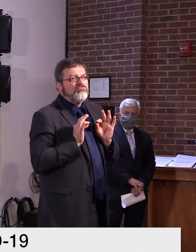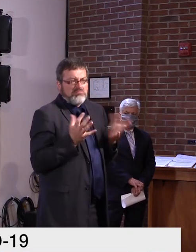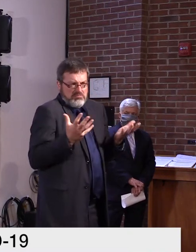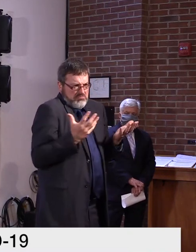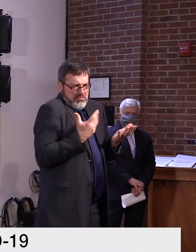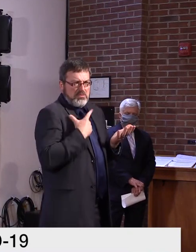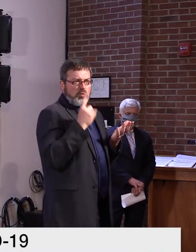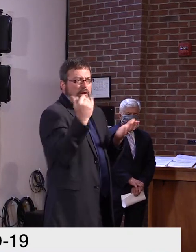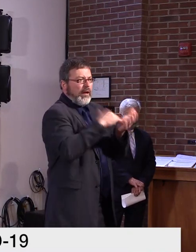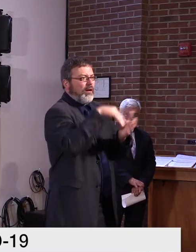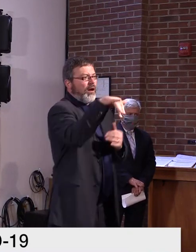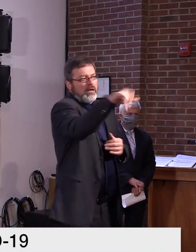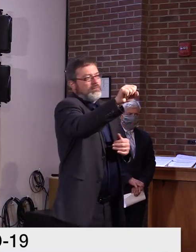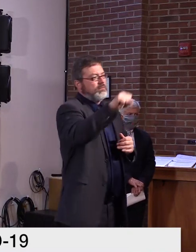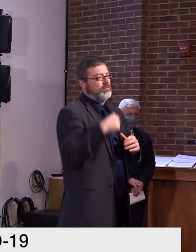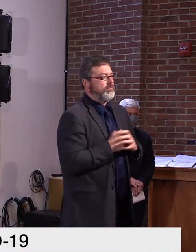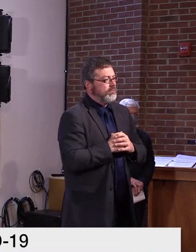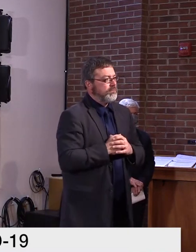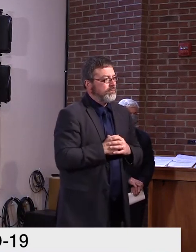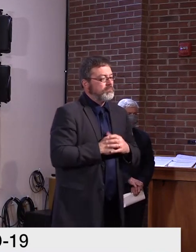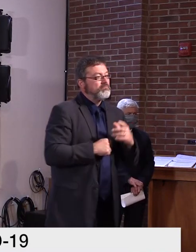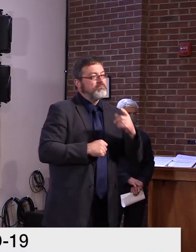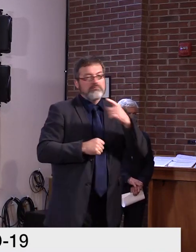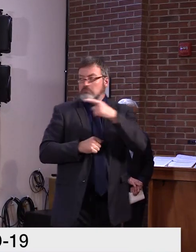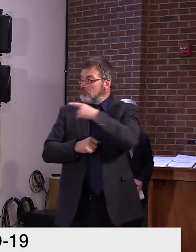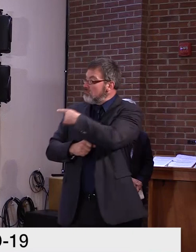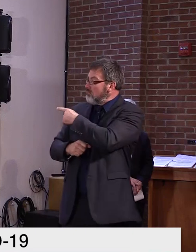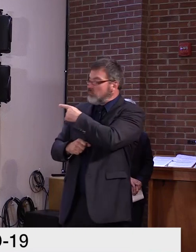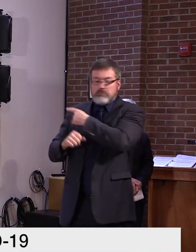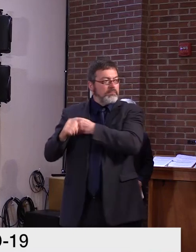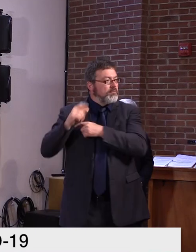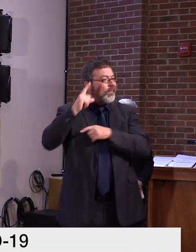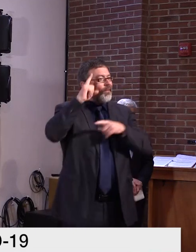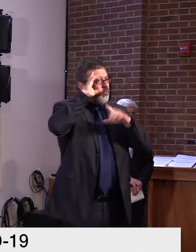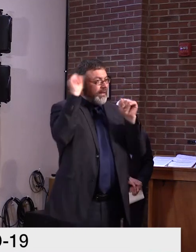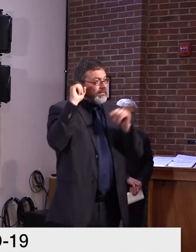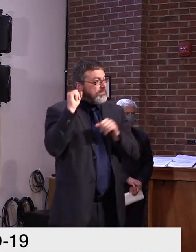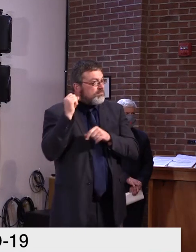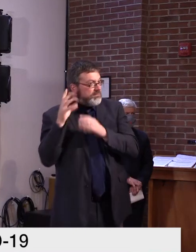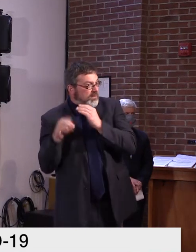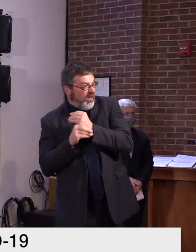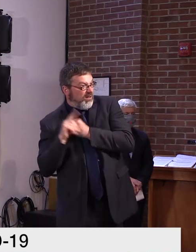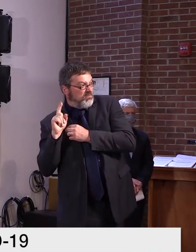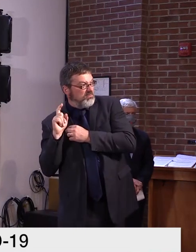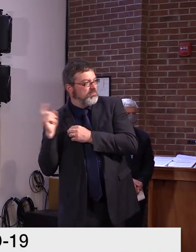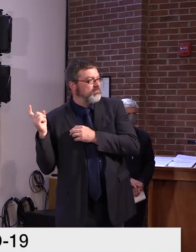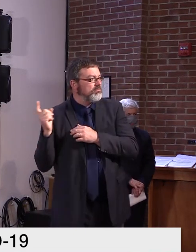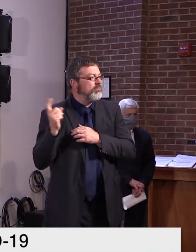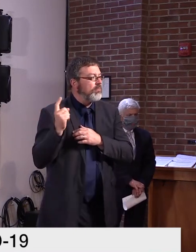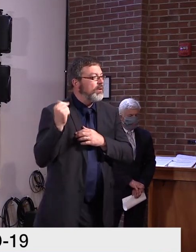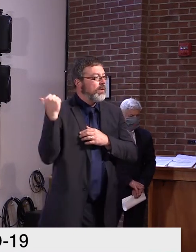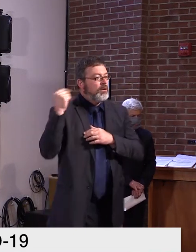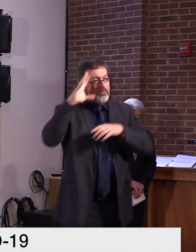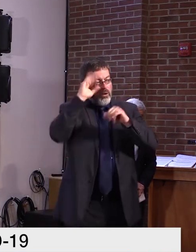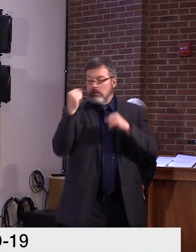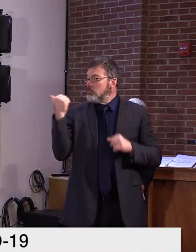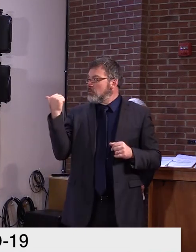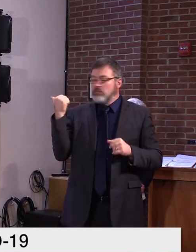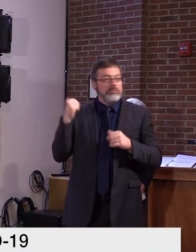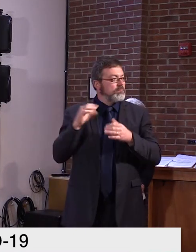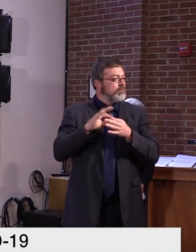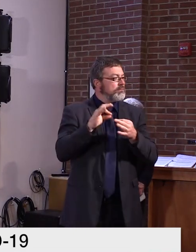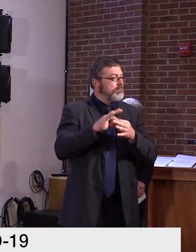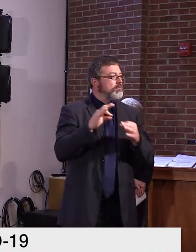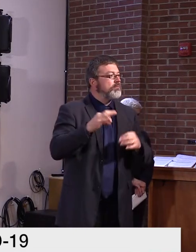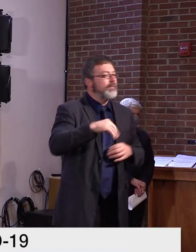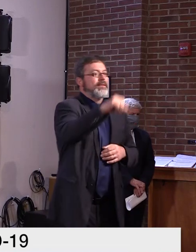Rich, uh, anything to offer on that? No, sir. Governor, you're right on target. Um, we are planning to do the same thing again. Now,